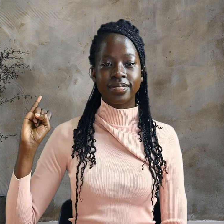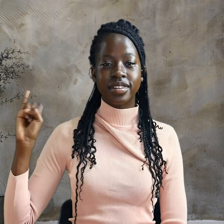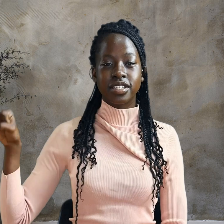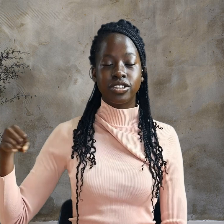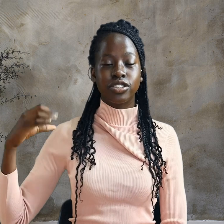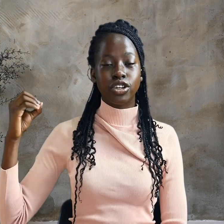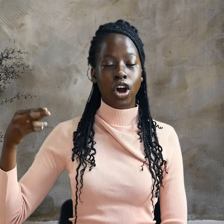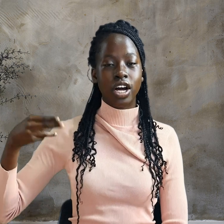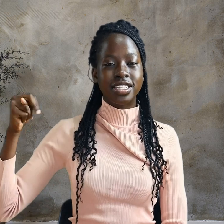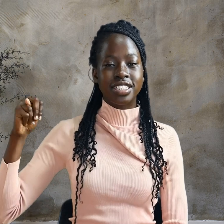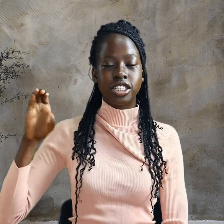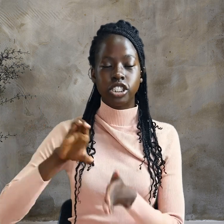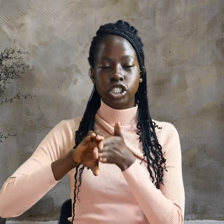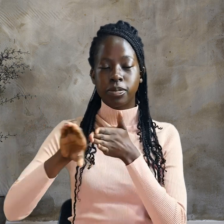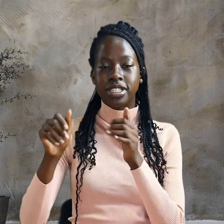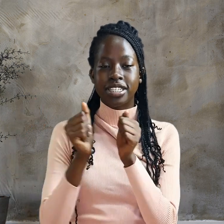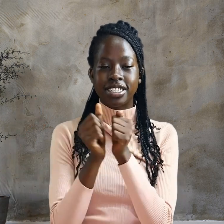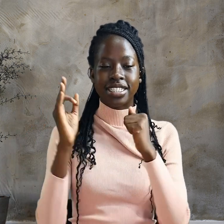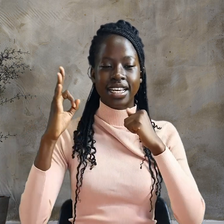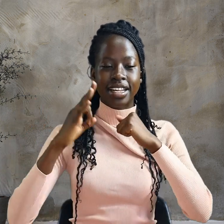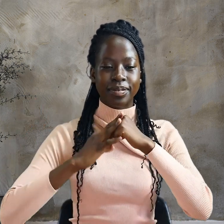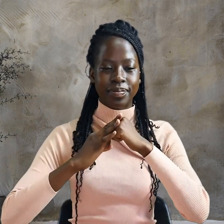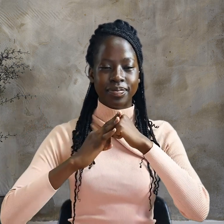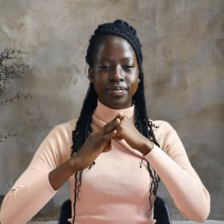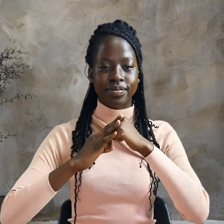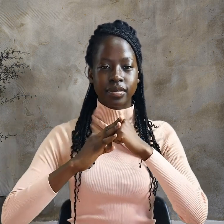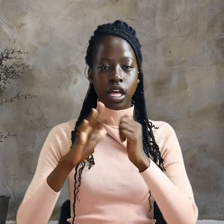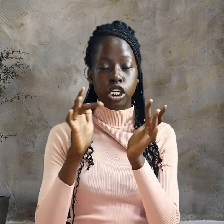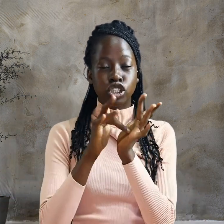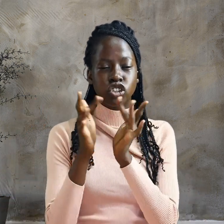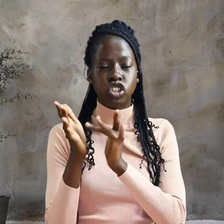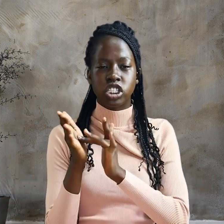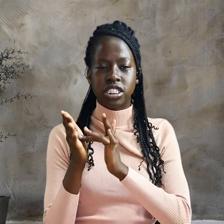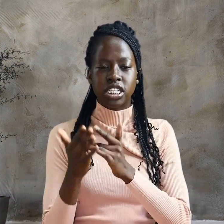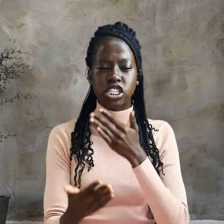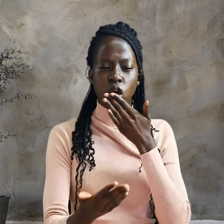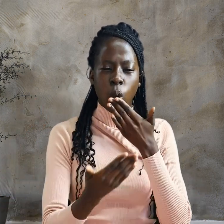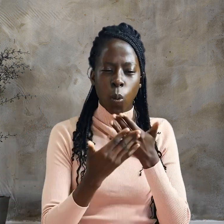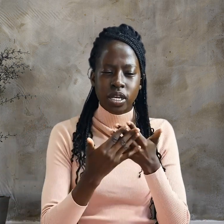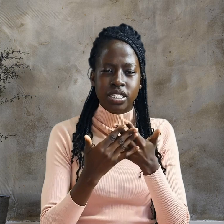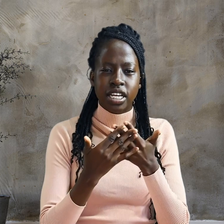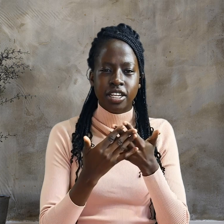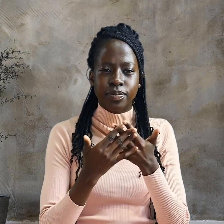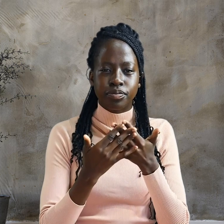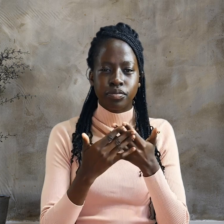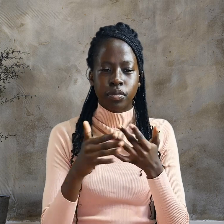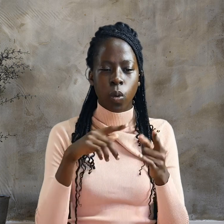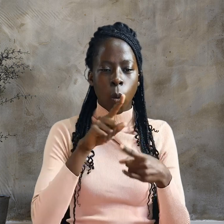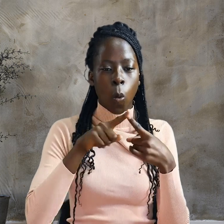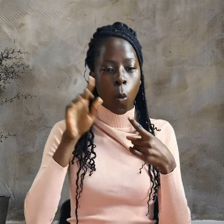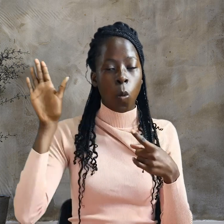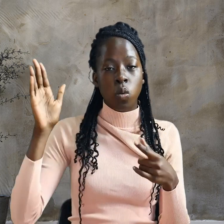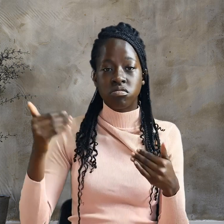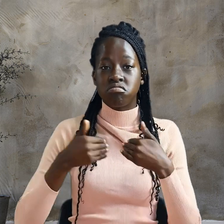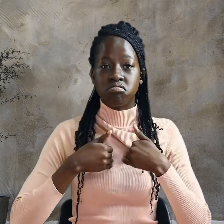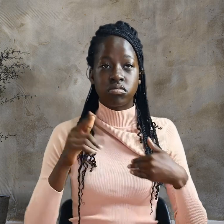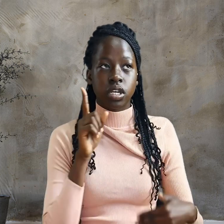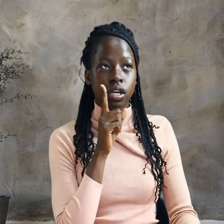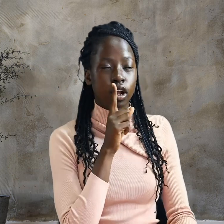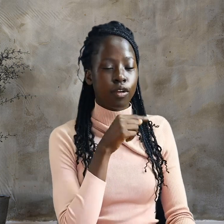John Chapter 18 Jesus Arrested When he